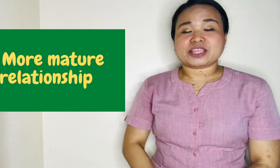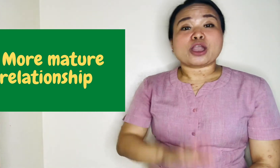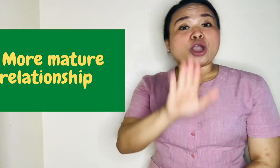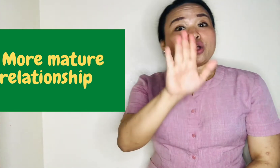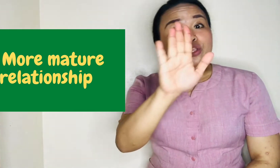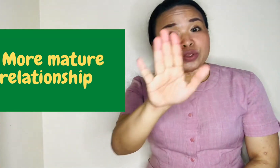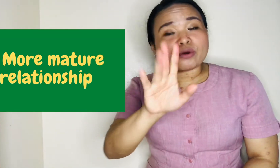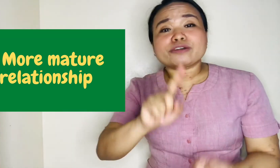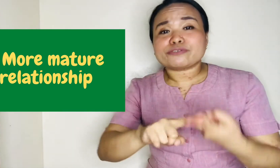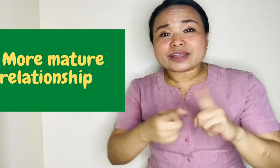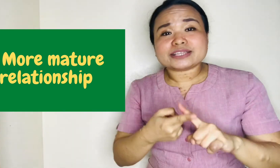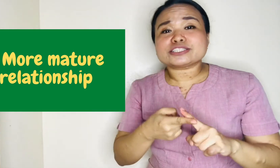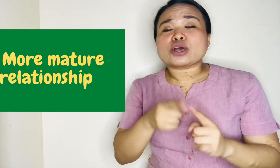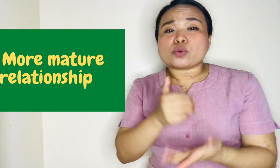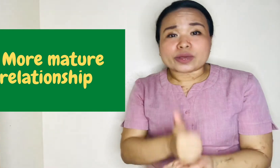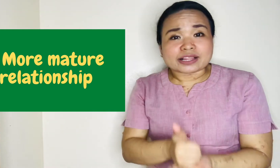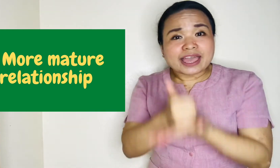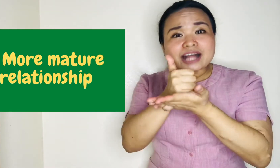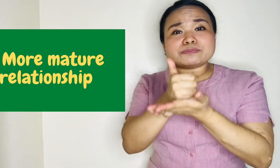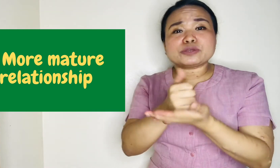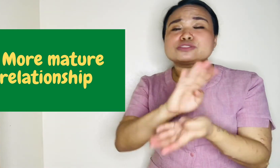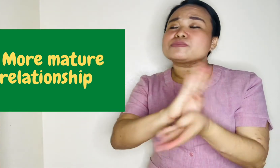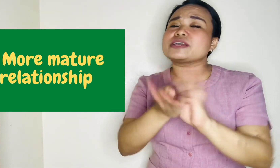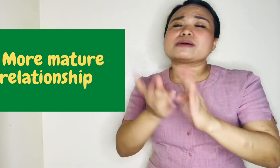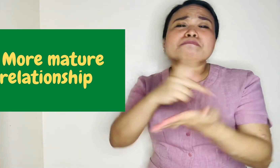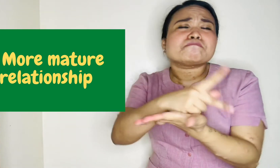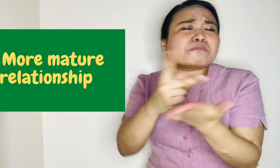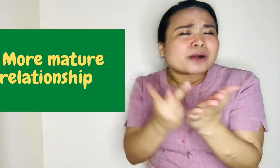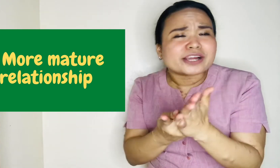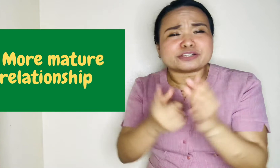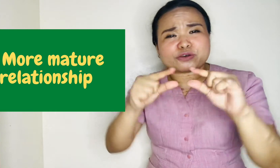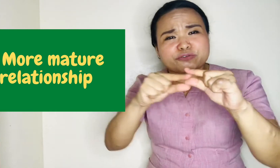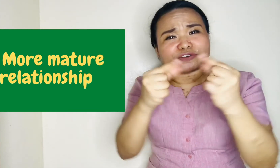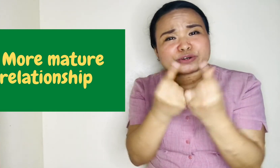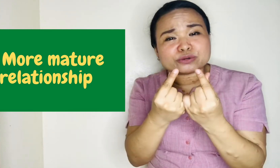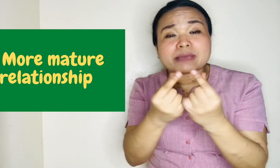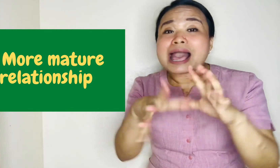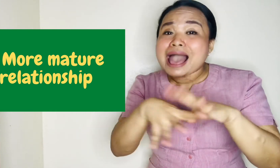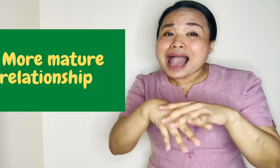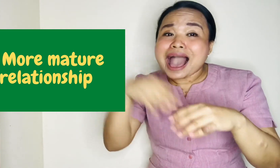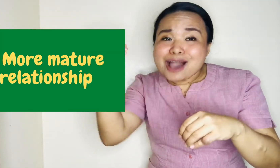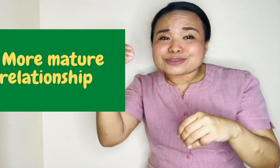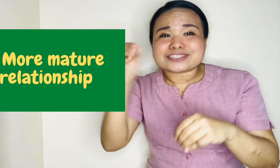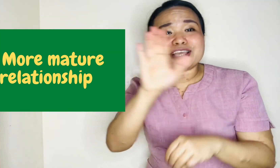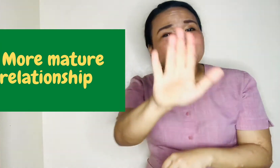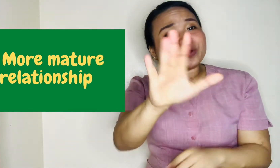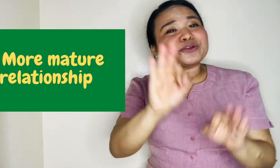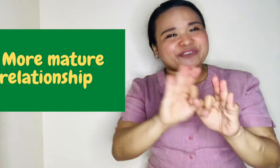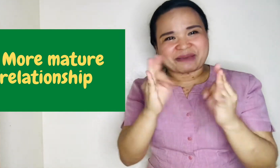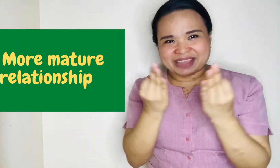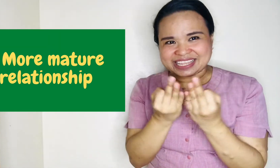Your friends will help you to become part of a group outside your family.